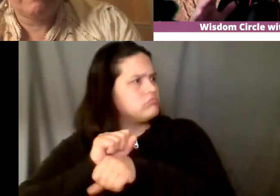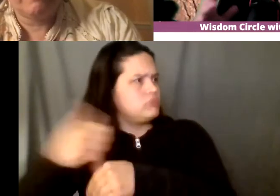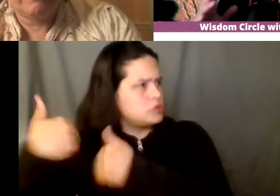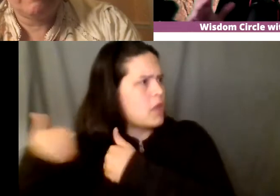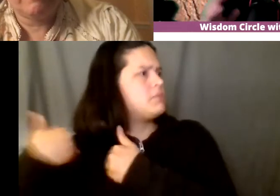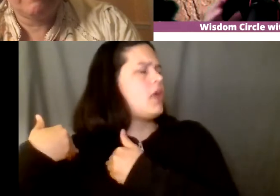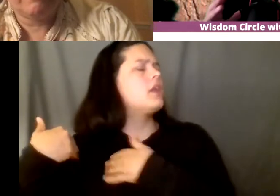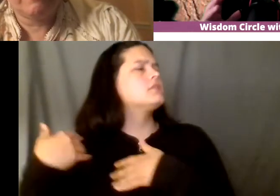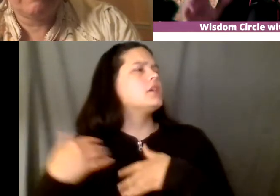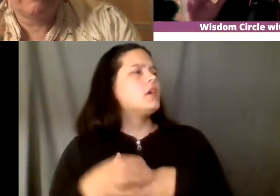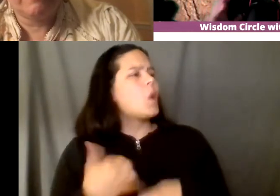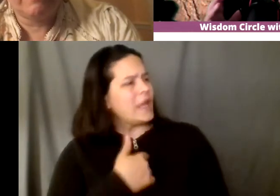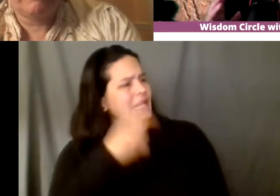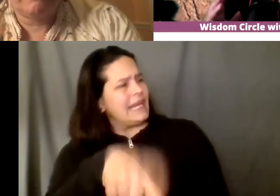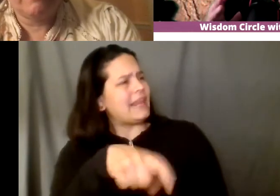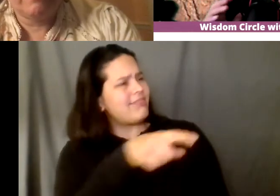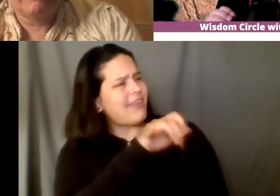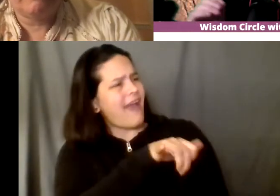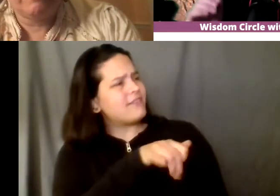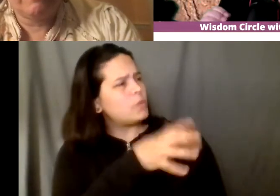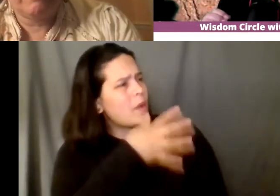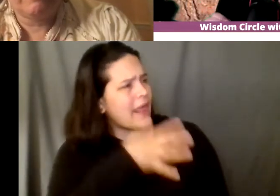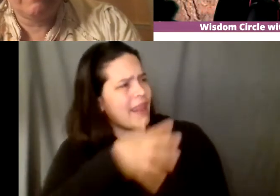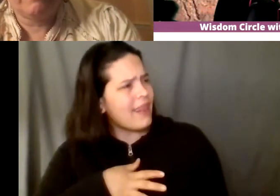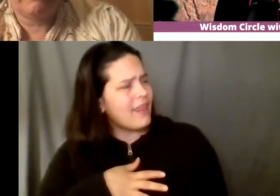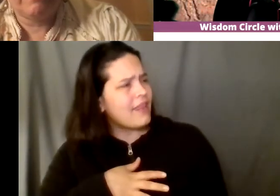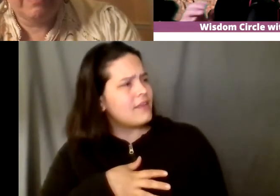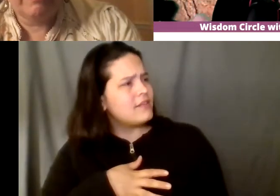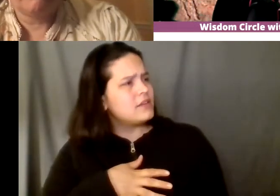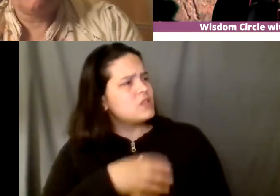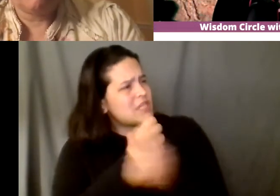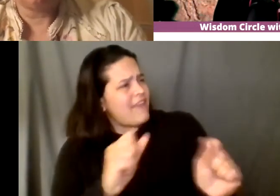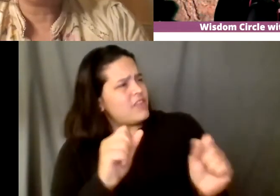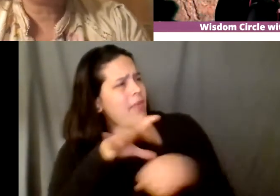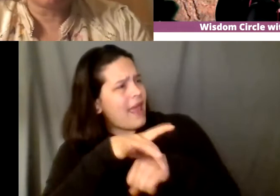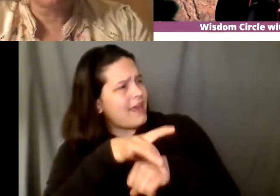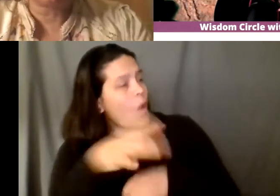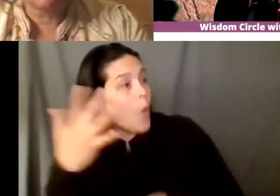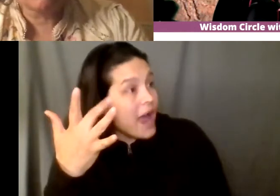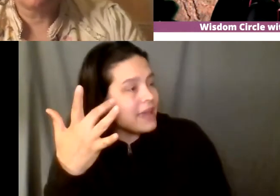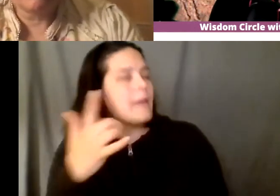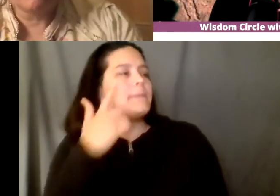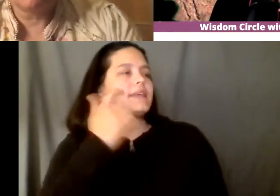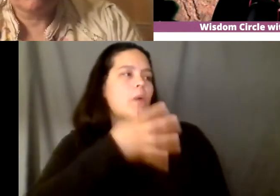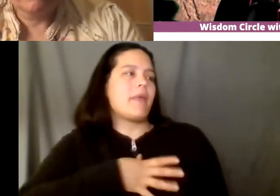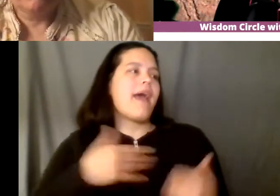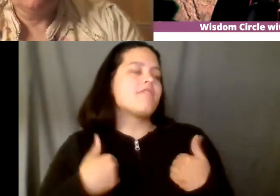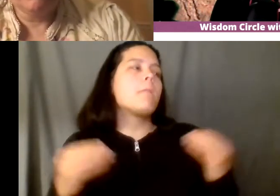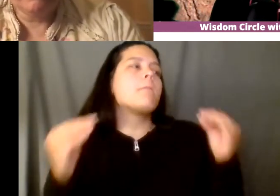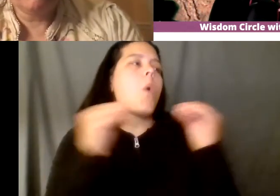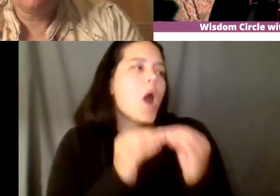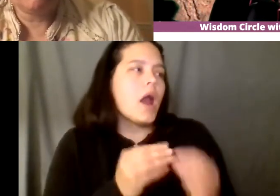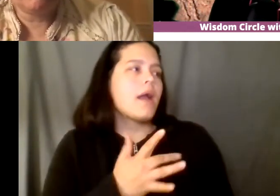to save for humanity but to save the planet because the women have more compassion he said that's why we need more leadership